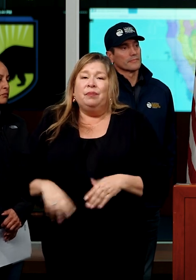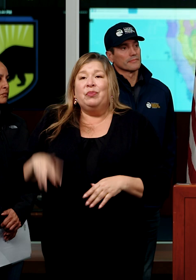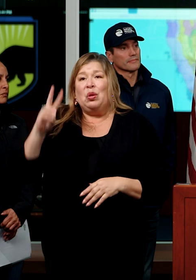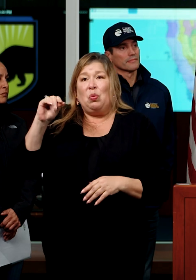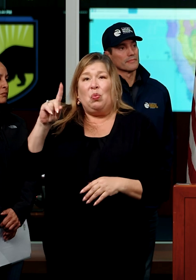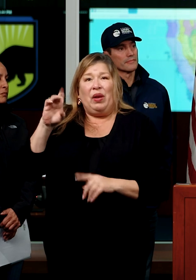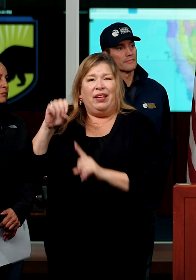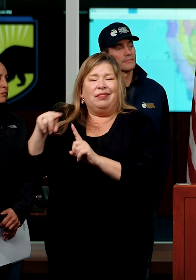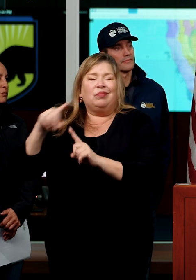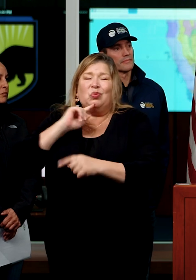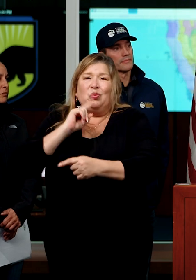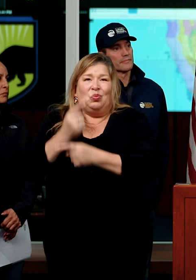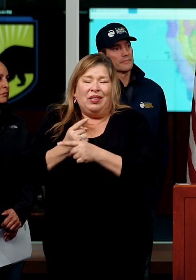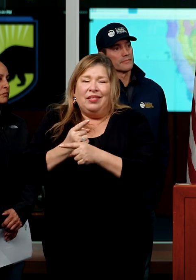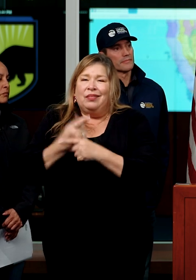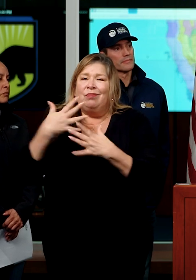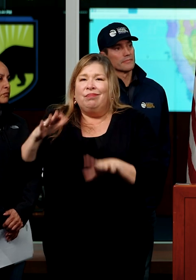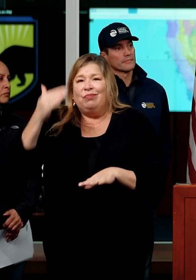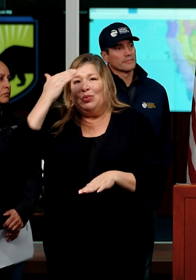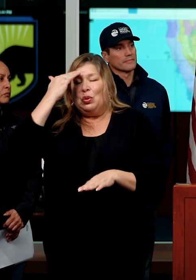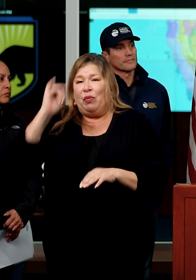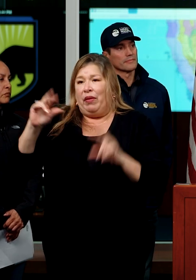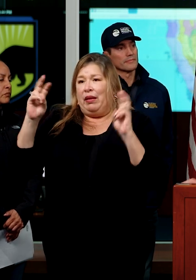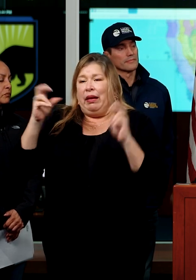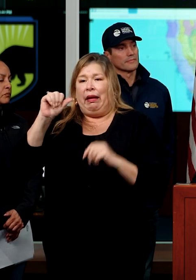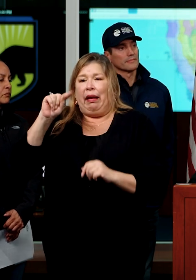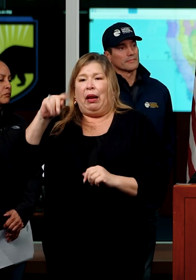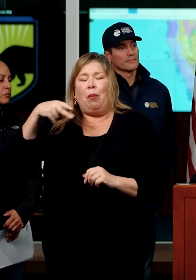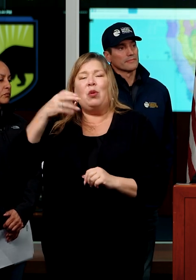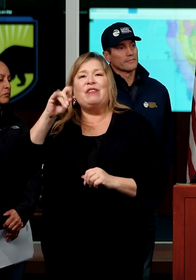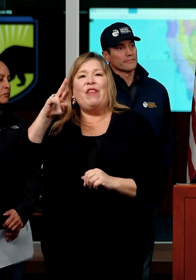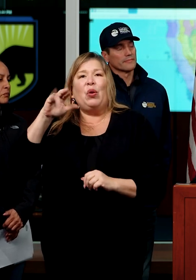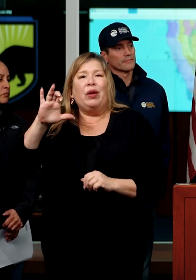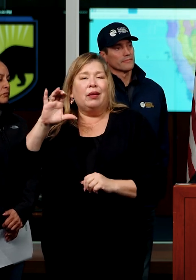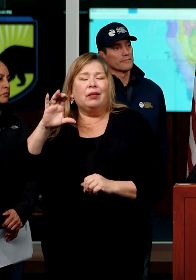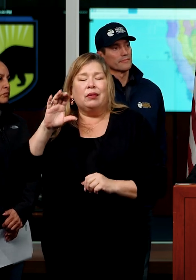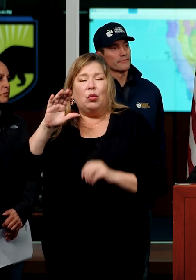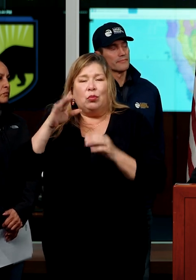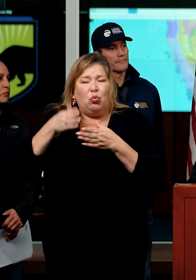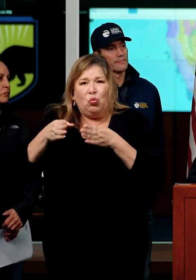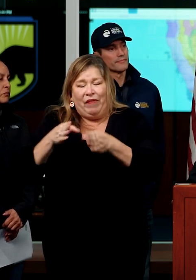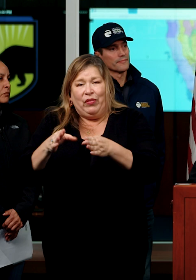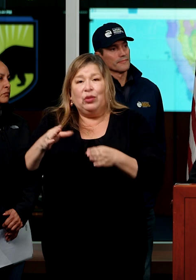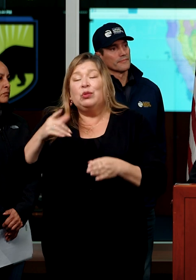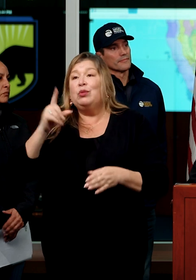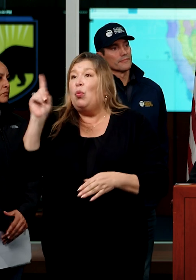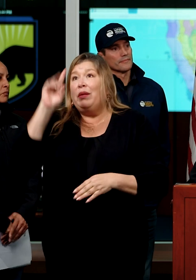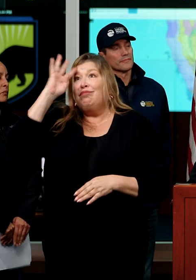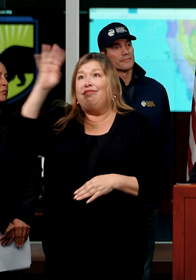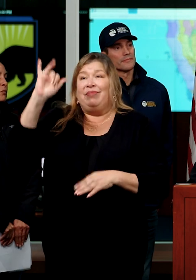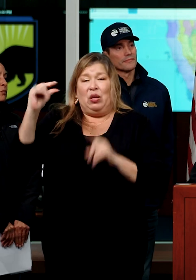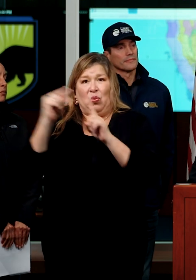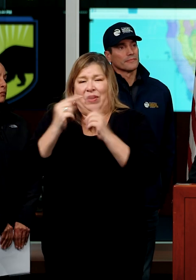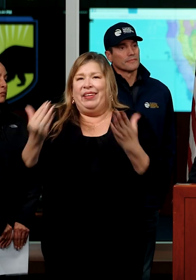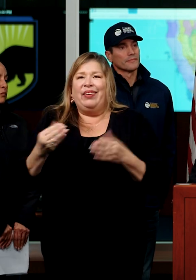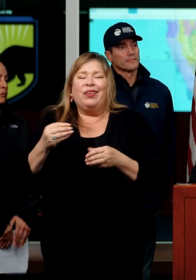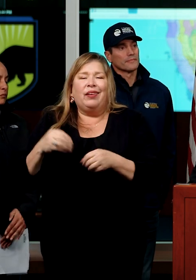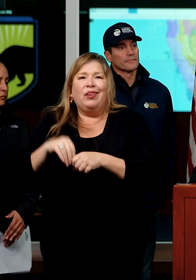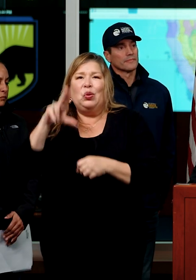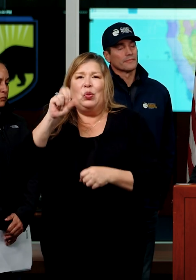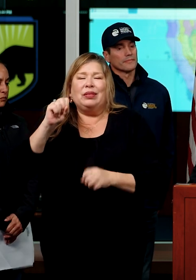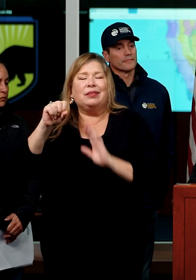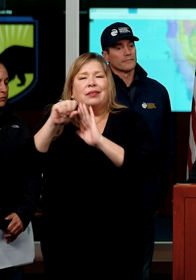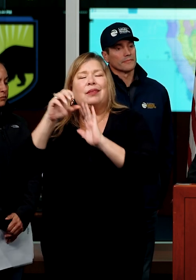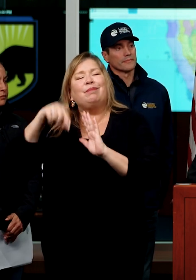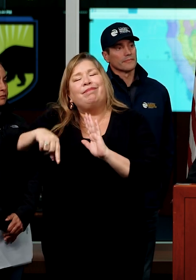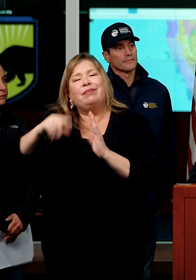river rivers. that, that term was coined here, uh, out of our universities here in the state of California. Uh, not only are we mindful